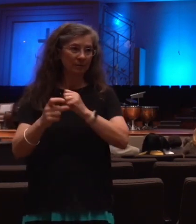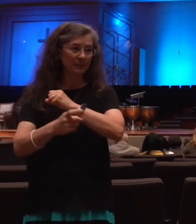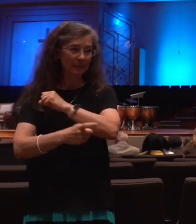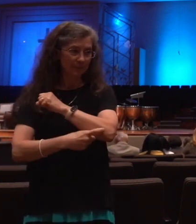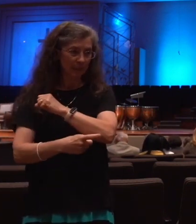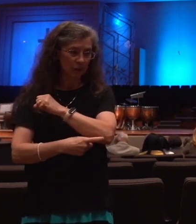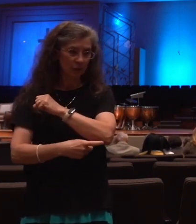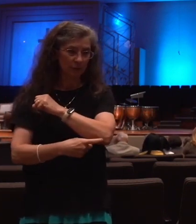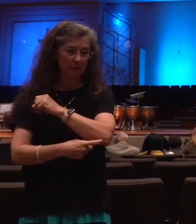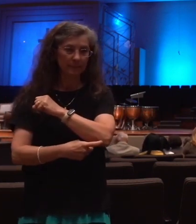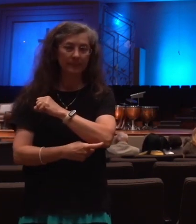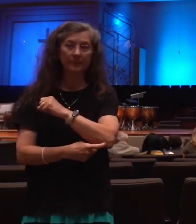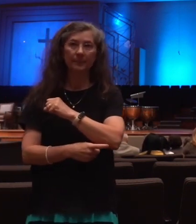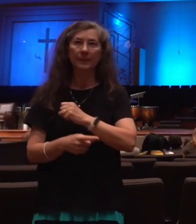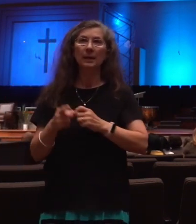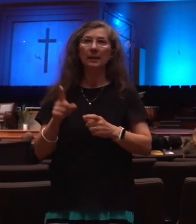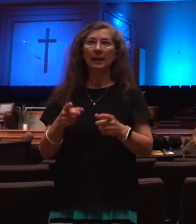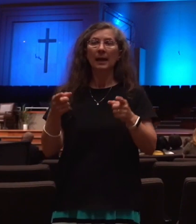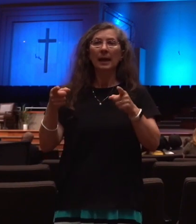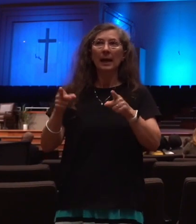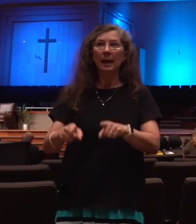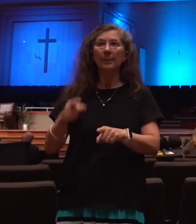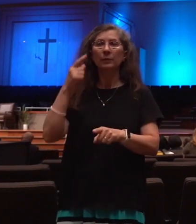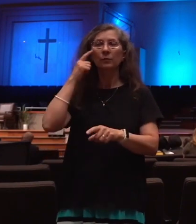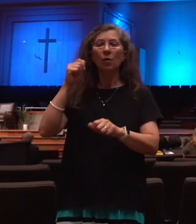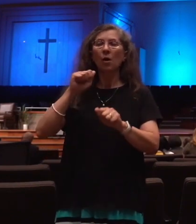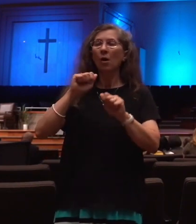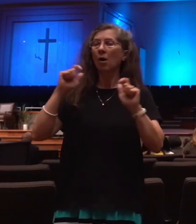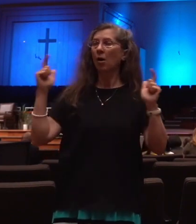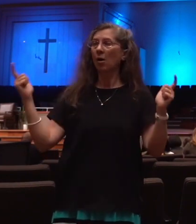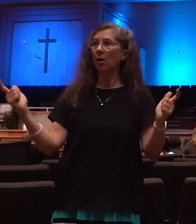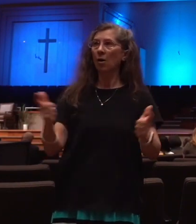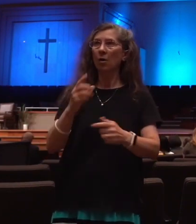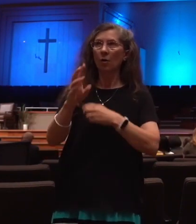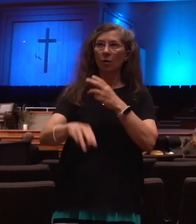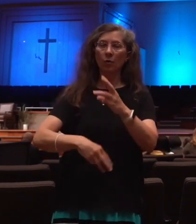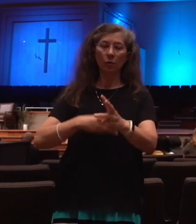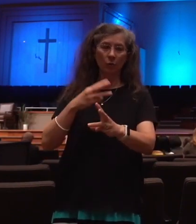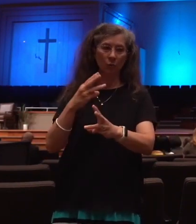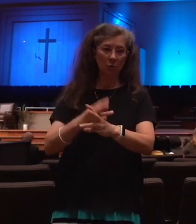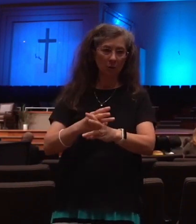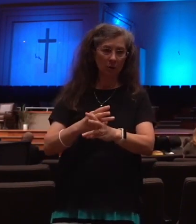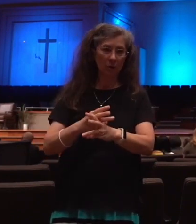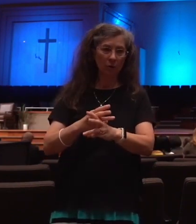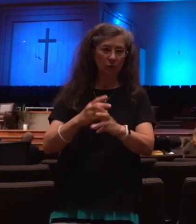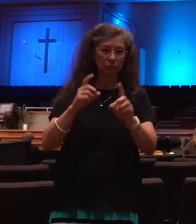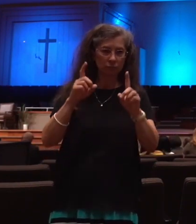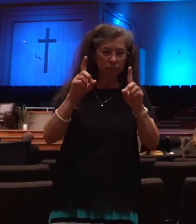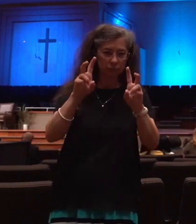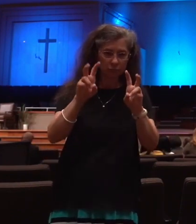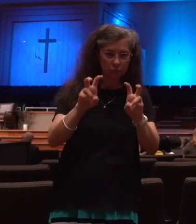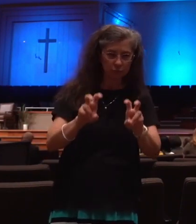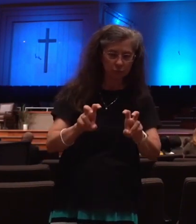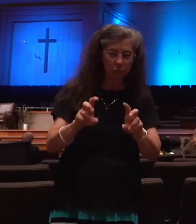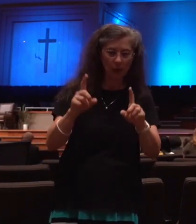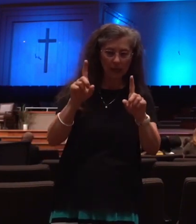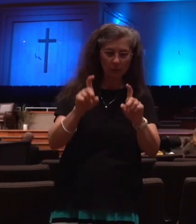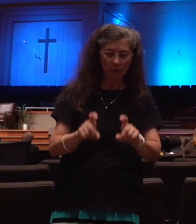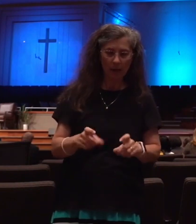which shall come upon all the world to try them that dwell upon the earth. Now, in 3